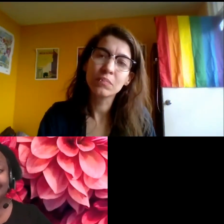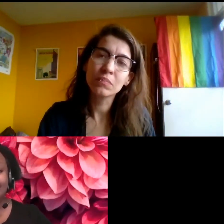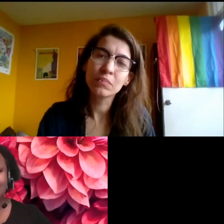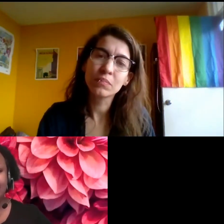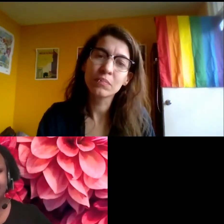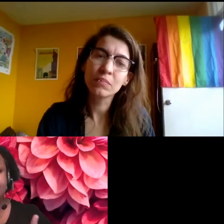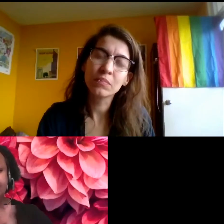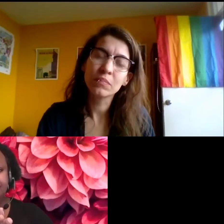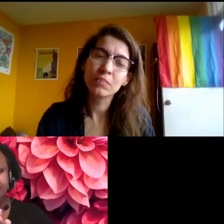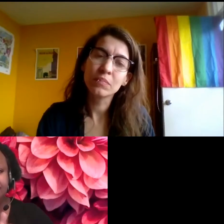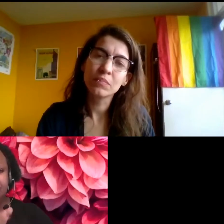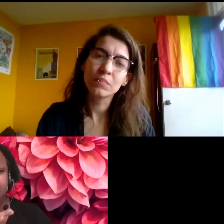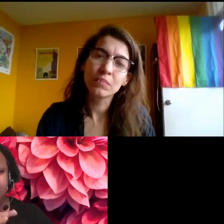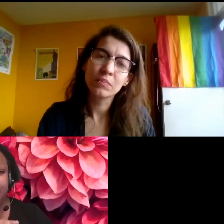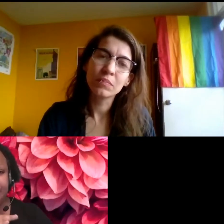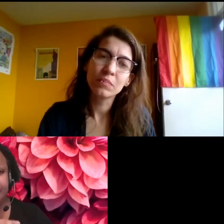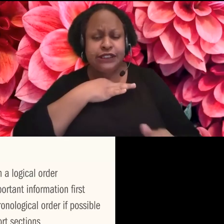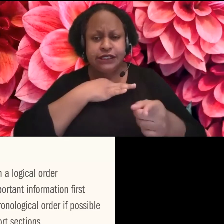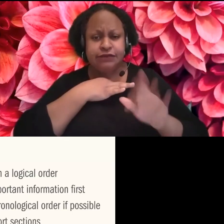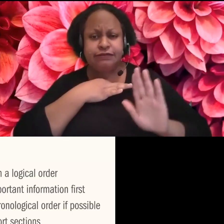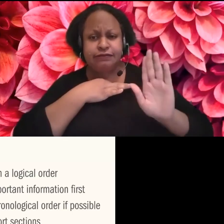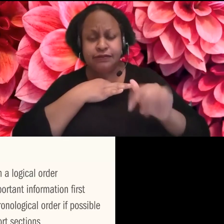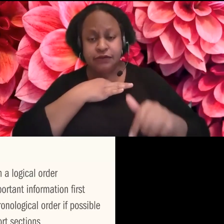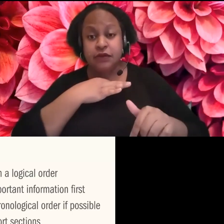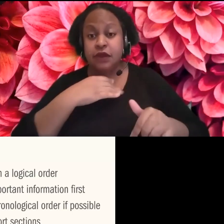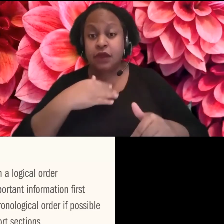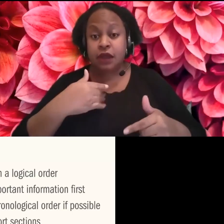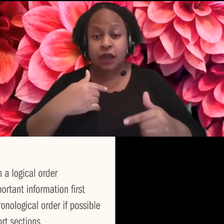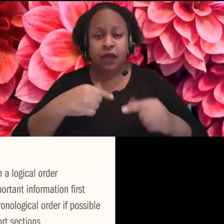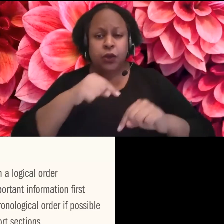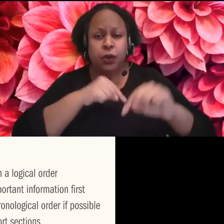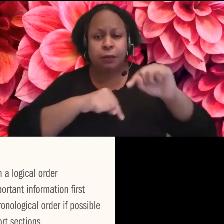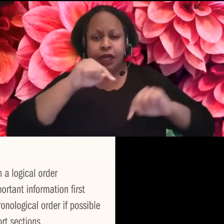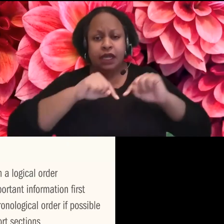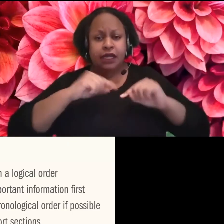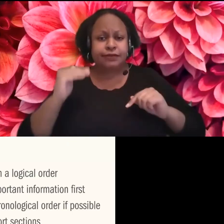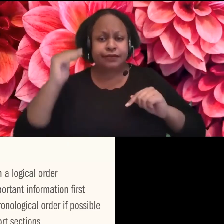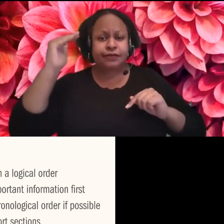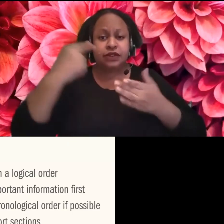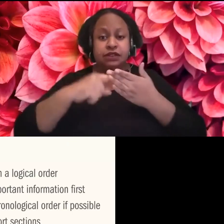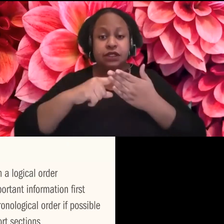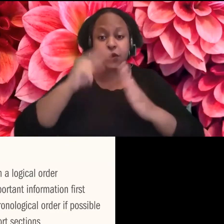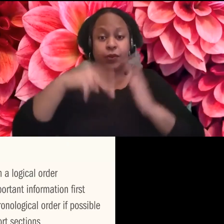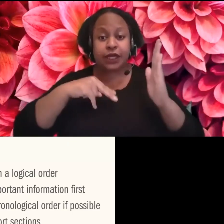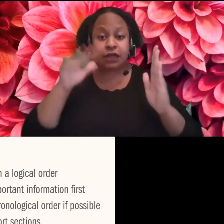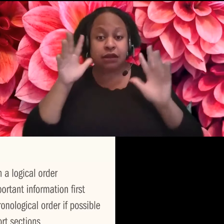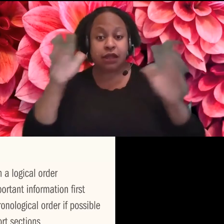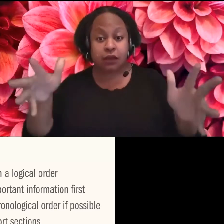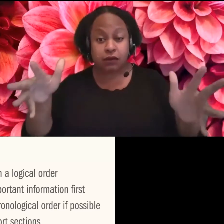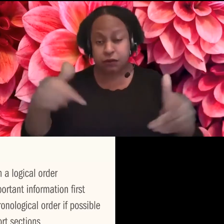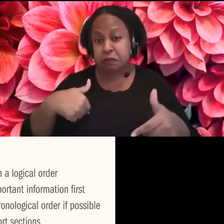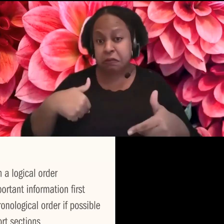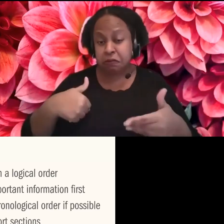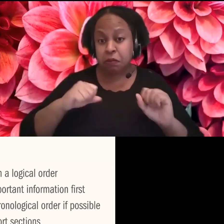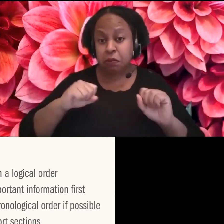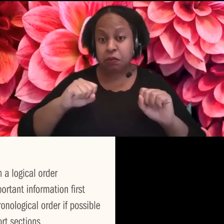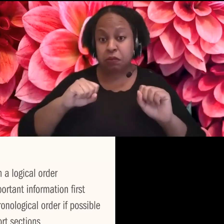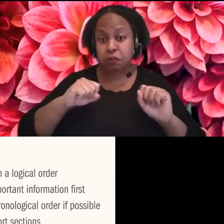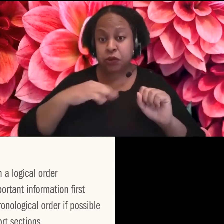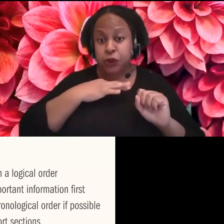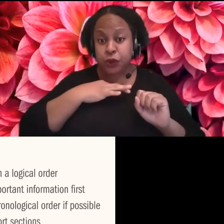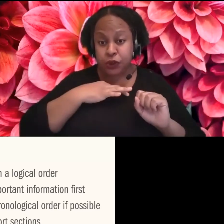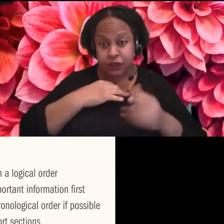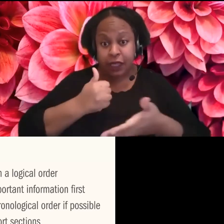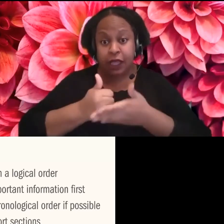is it also helpful that it goes back a little to reading it out loud? Is it helpful to, uh, read it to other people? Yes.